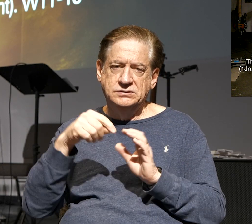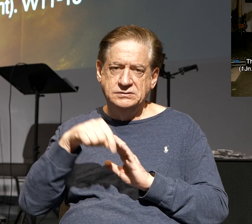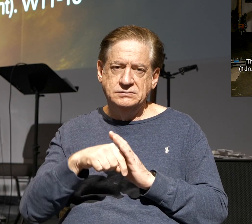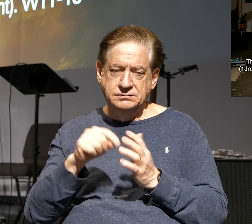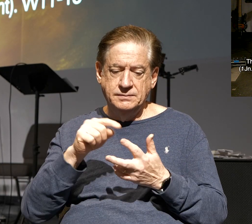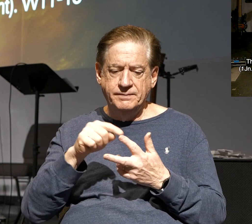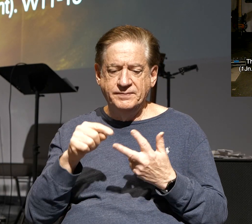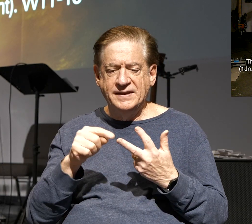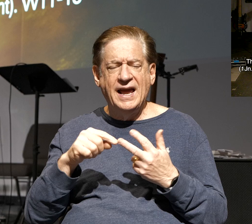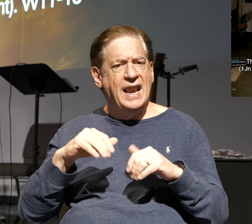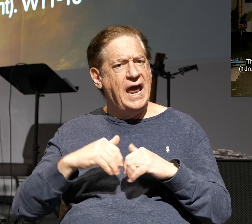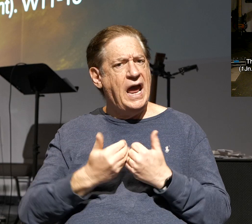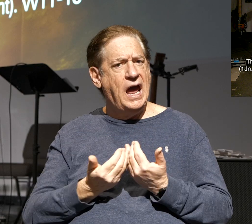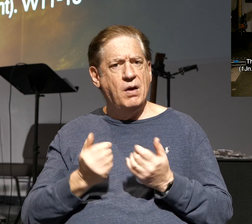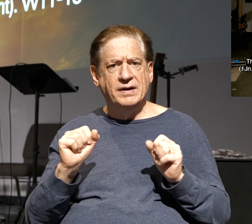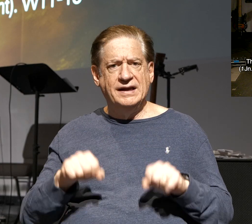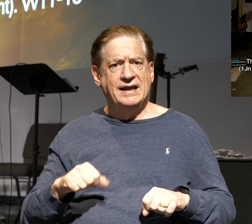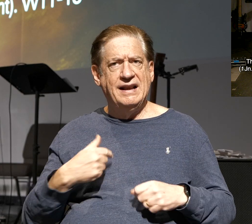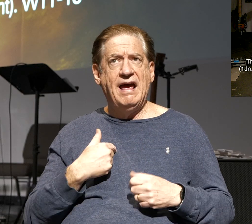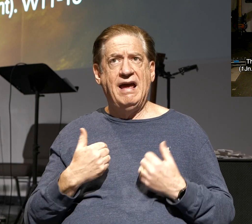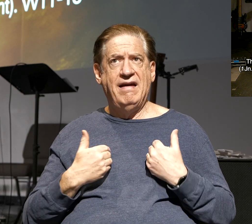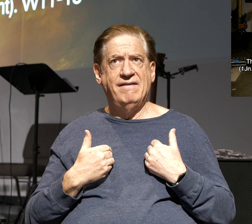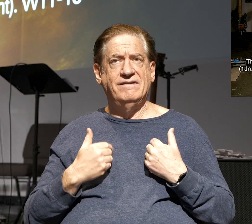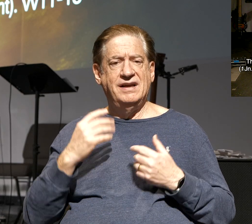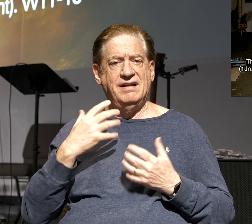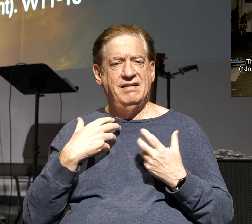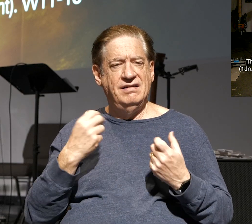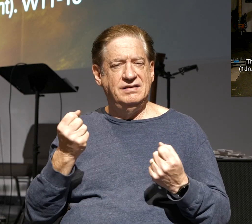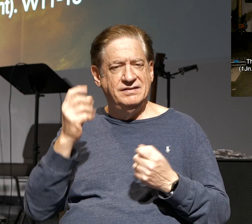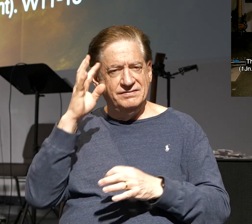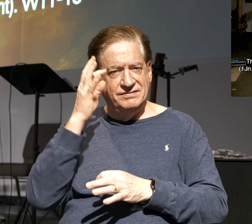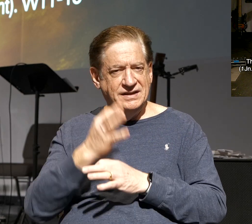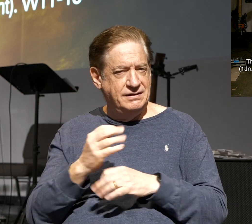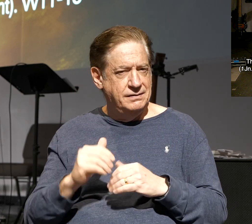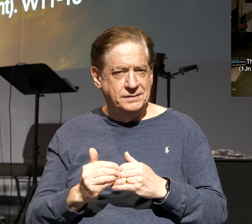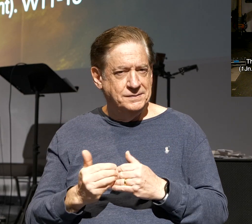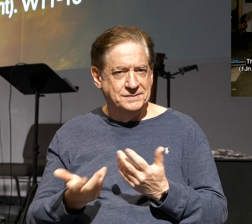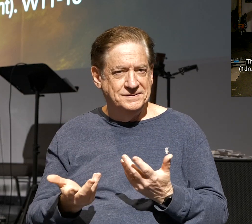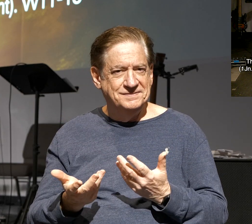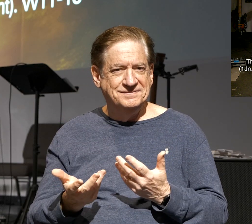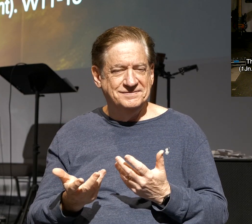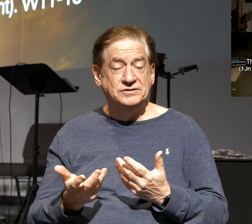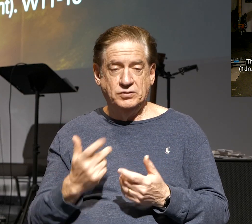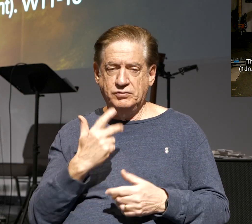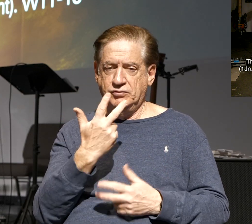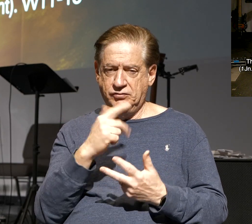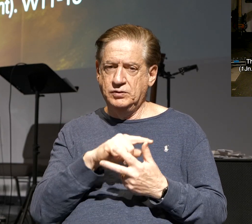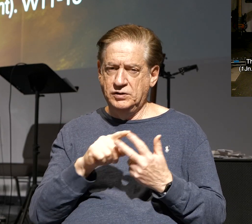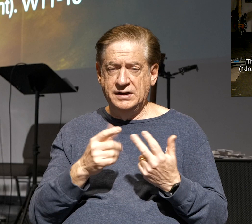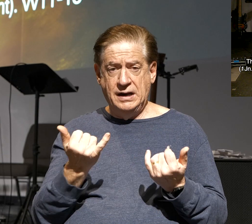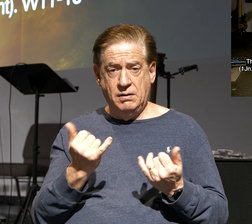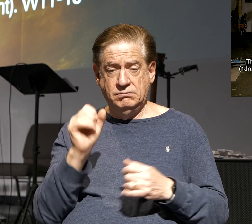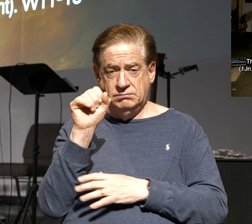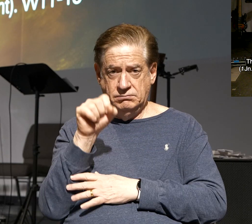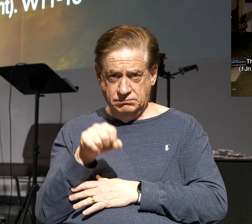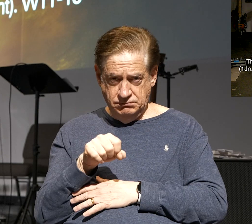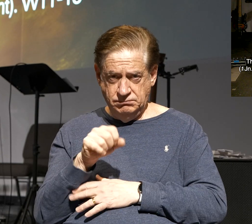And how can I have a healthy faith? How can I have a healthy faith? So, those are the three questions we're going to deal with. Would you bow your heads with me? Just take a moment.